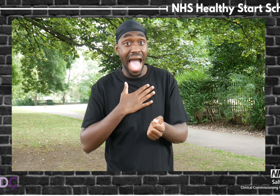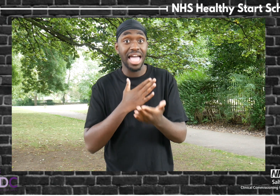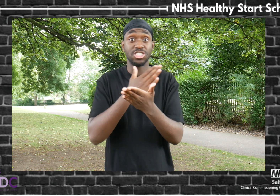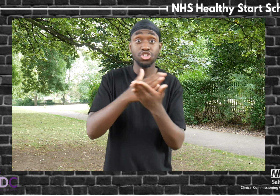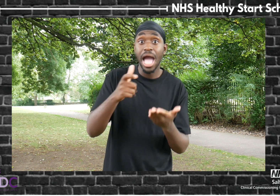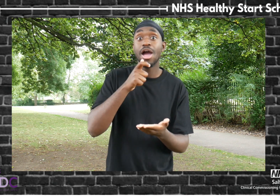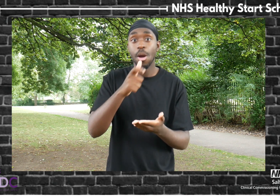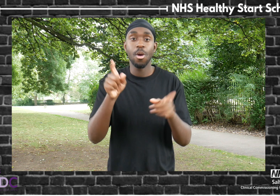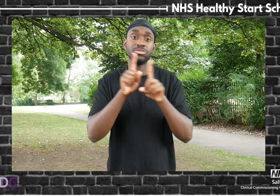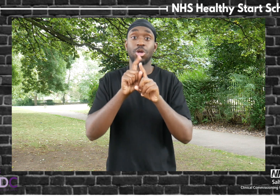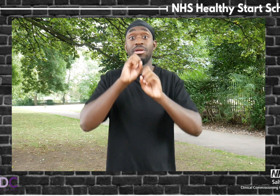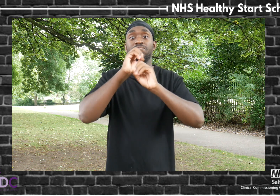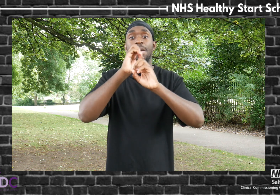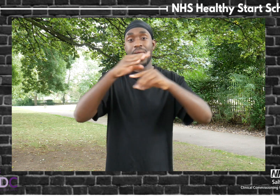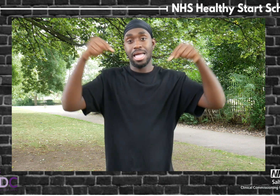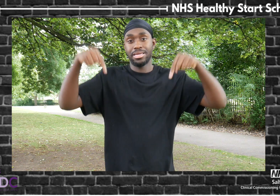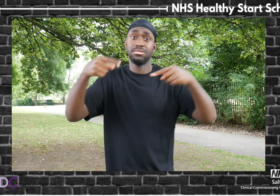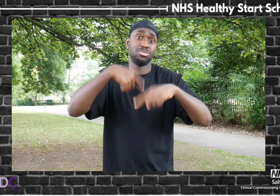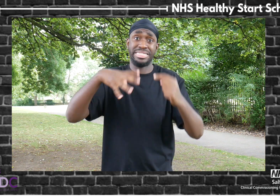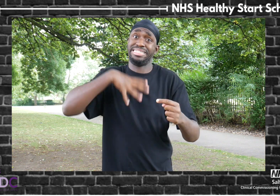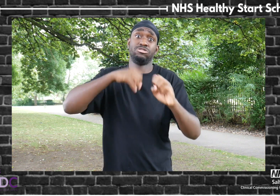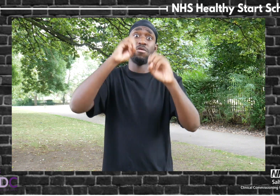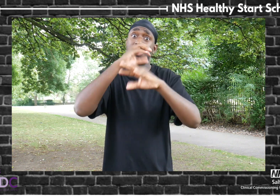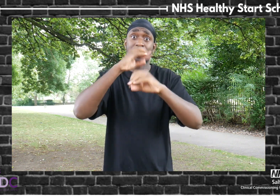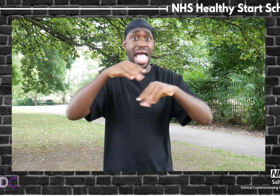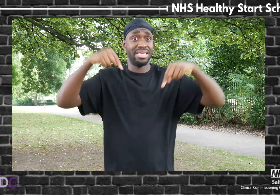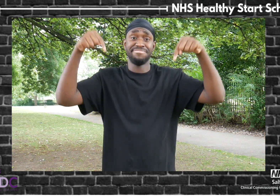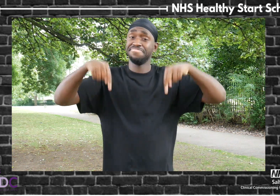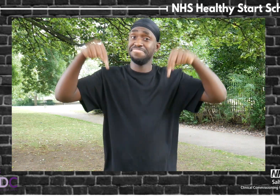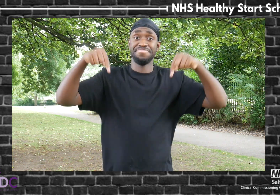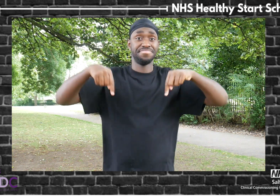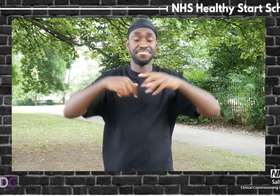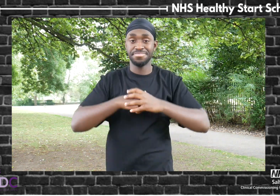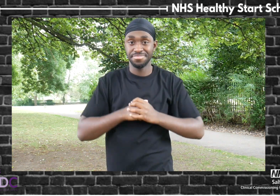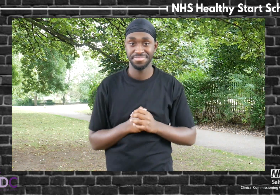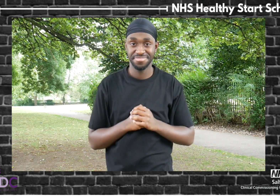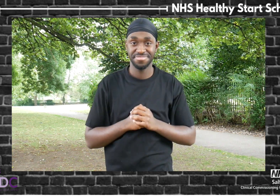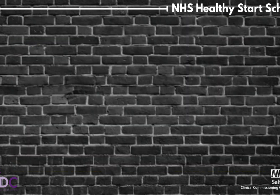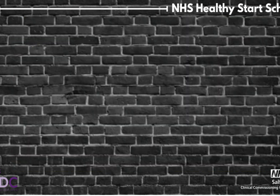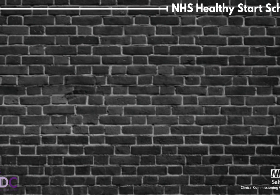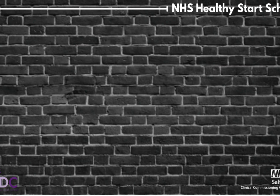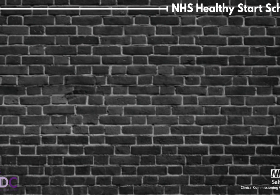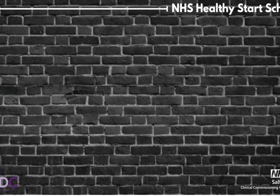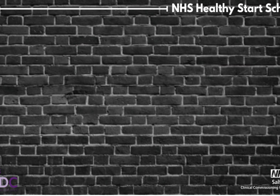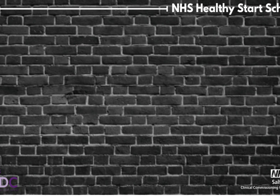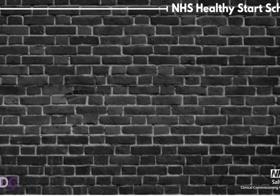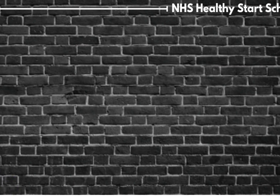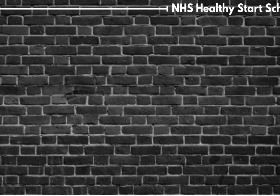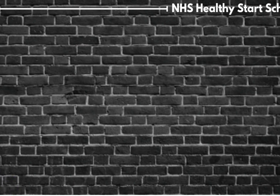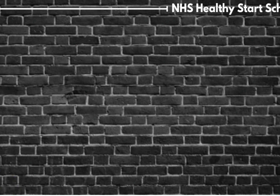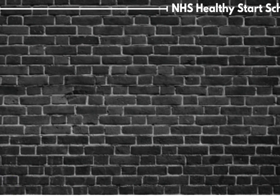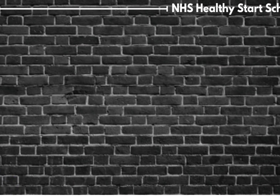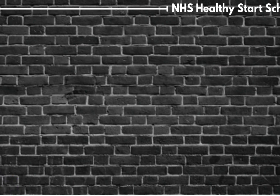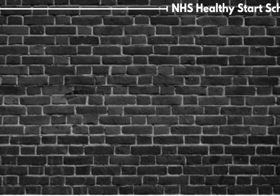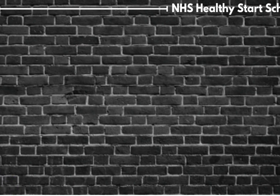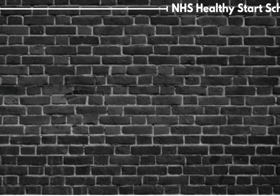Remember to comment, like, share and feedback We need your feedback your feedback We We your feedback We need that need